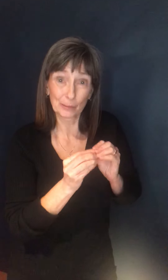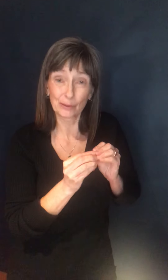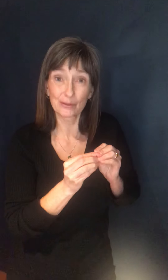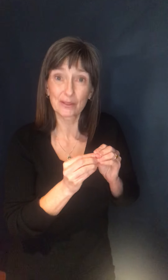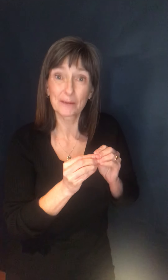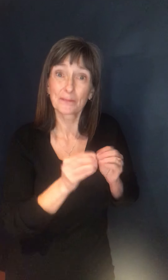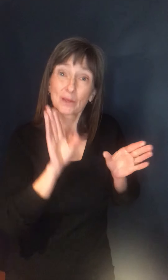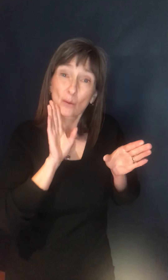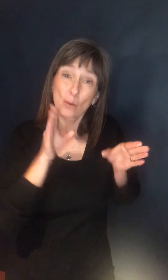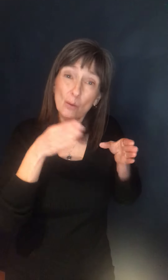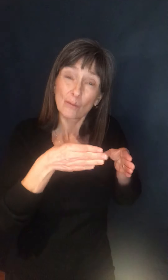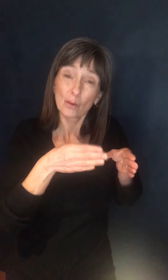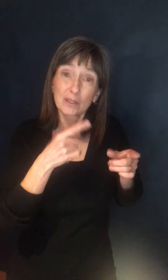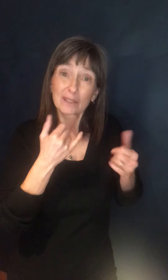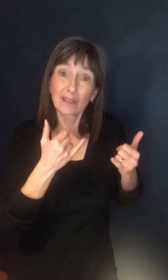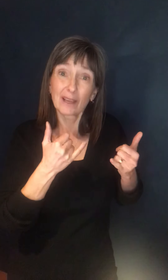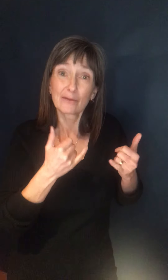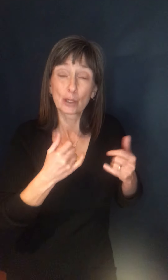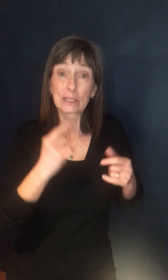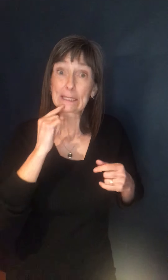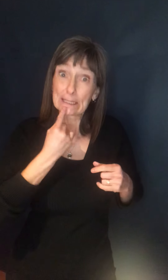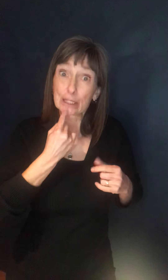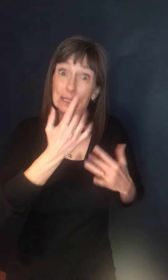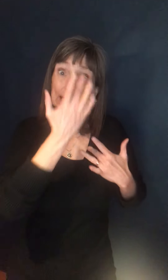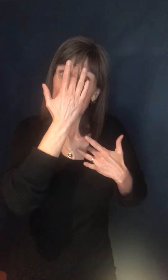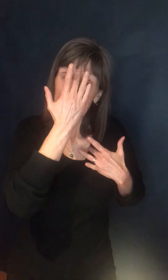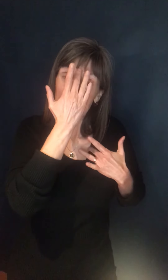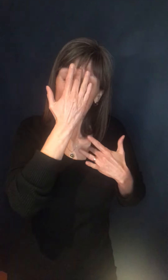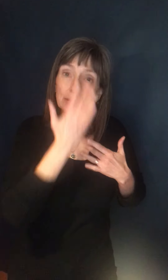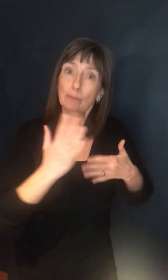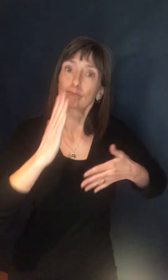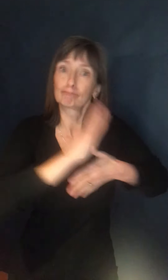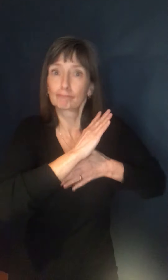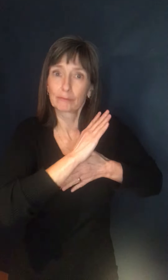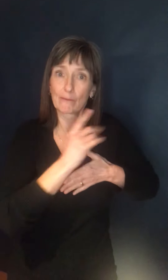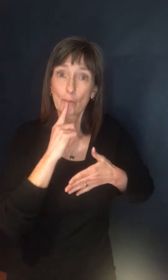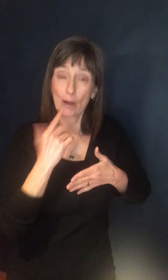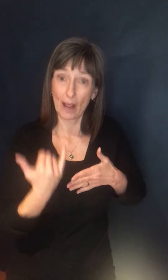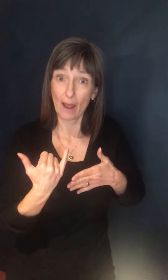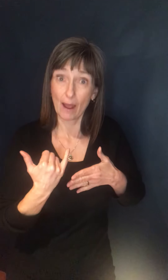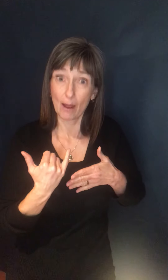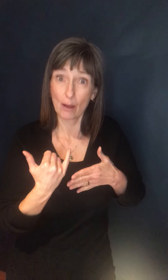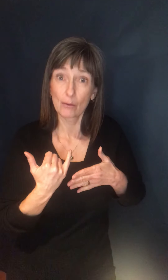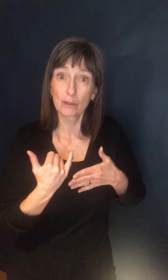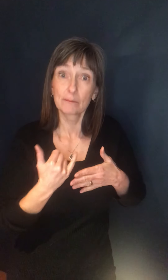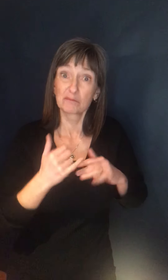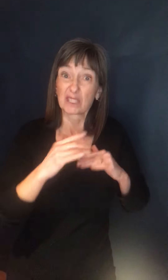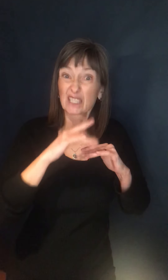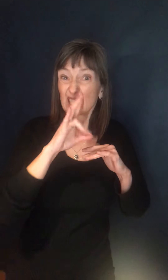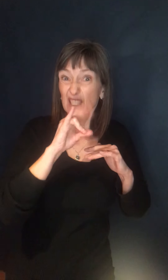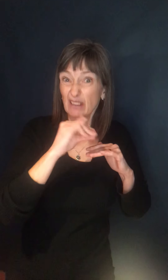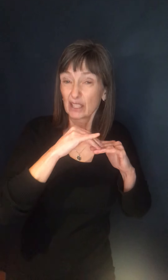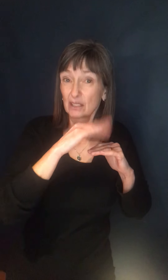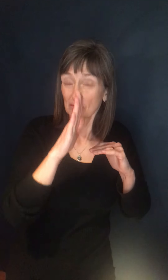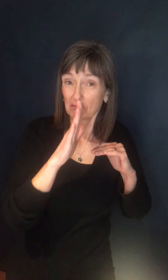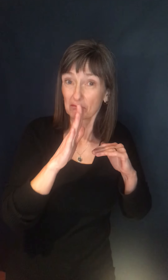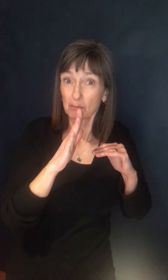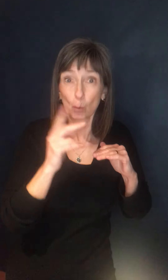people with the highest risk of severe disease, which is certainly our, um, you know, our over 70, we know age is the biggest risk factor for